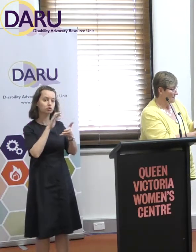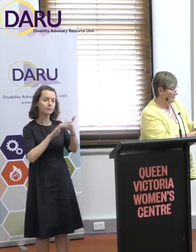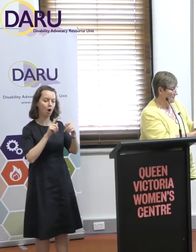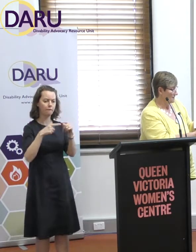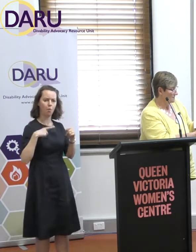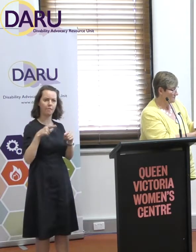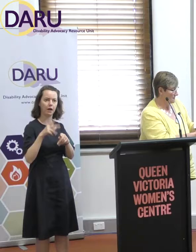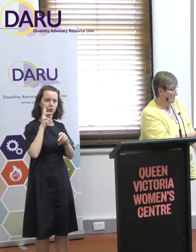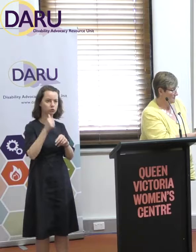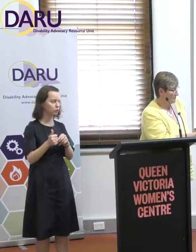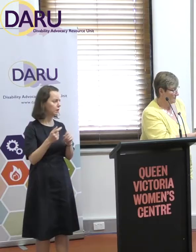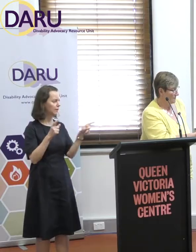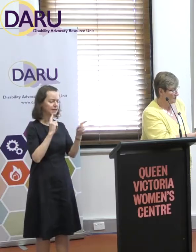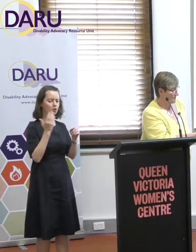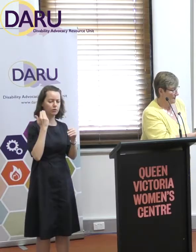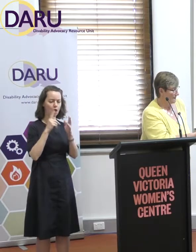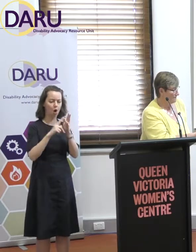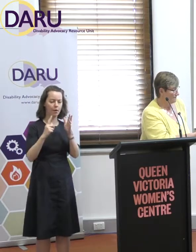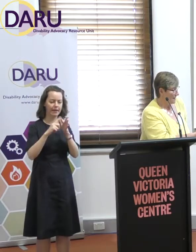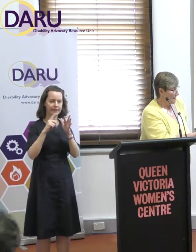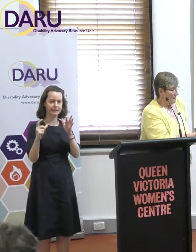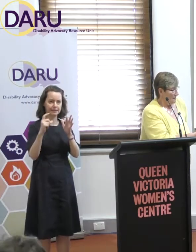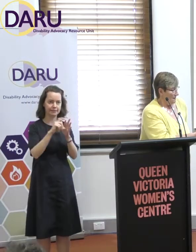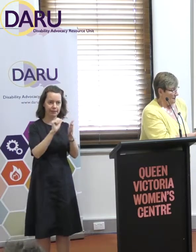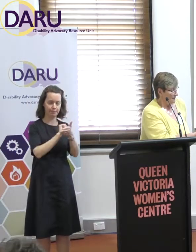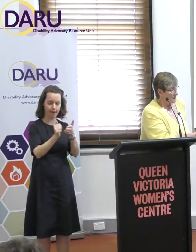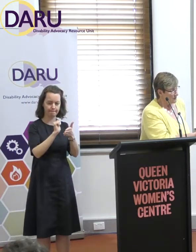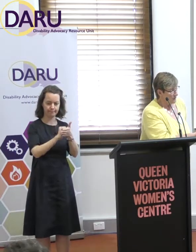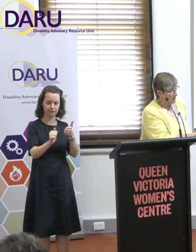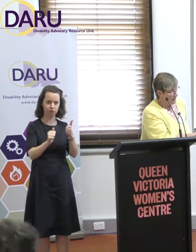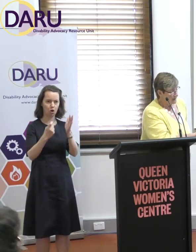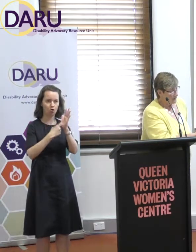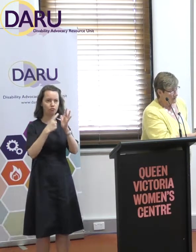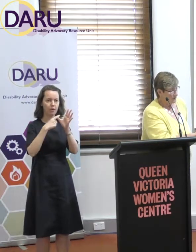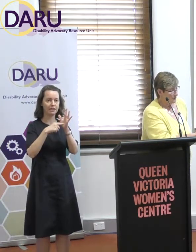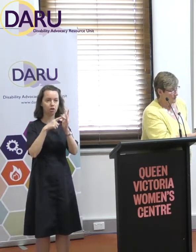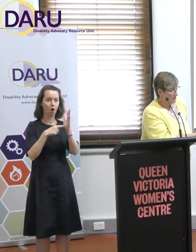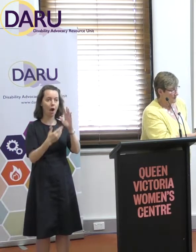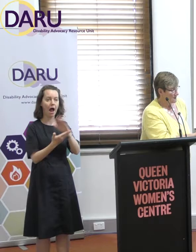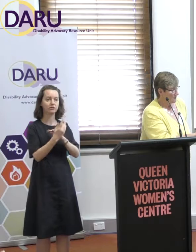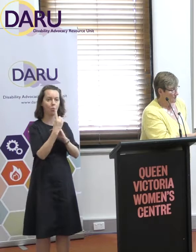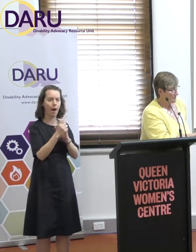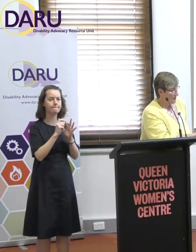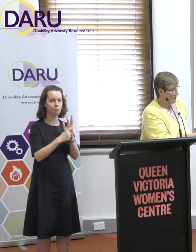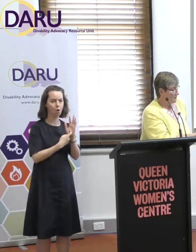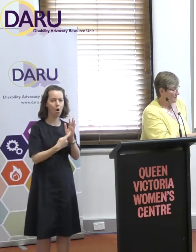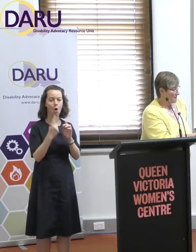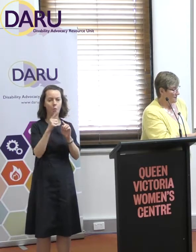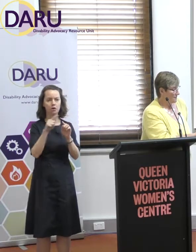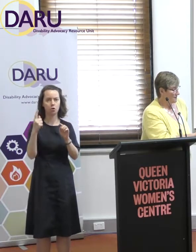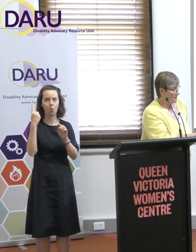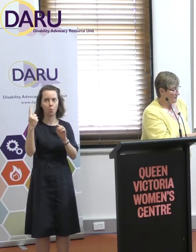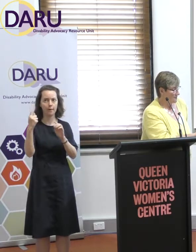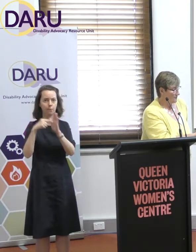So, in a recent OECD publication, a ratio below 1 is considered poor, a ratio between 1 and